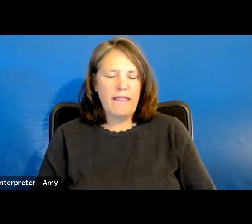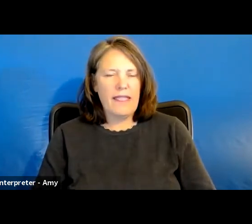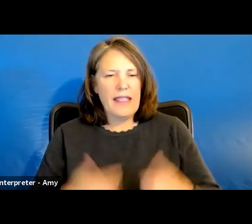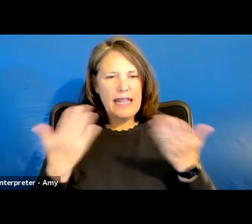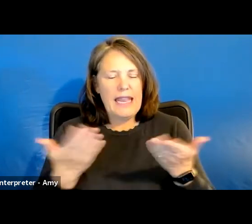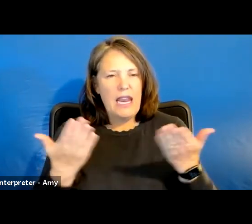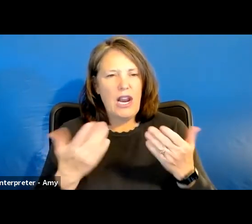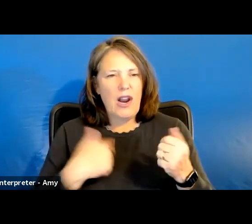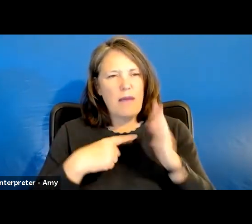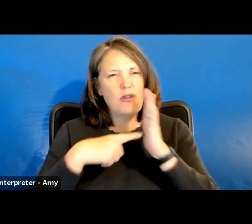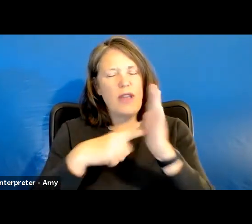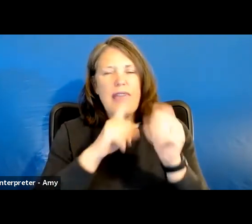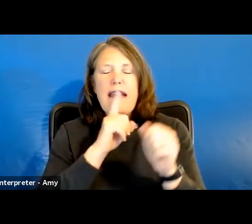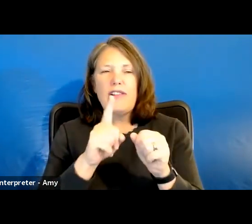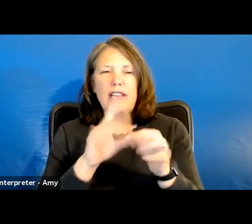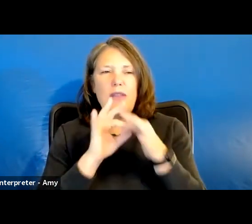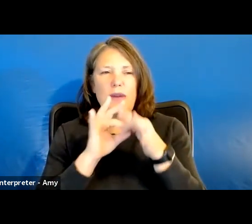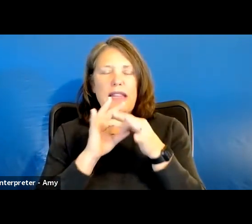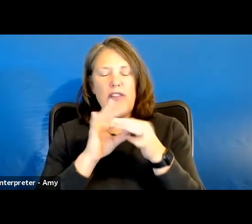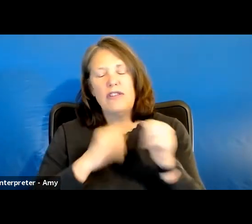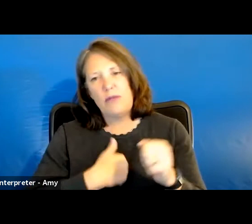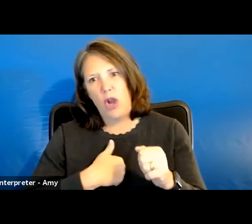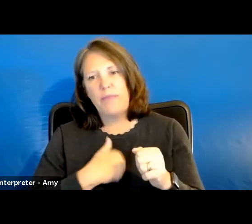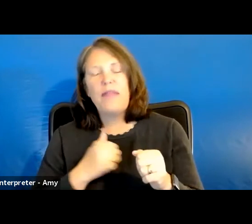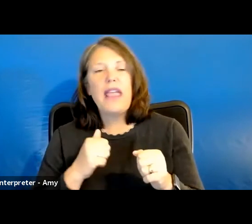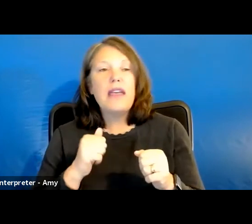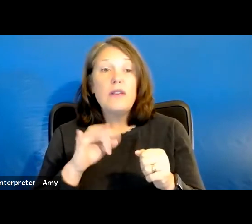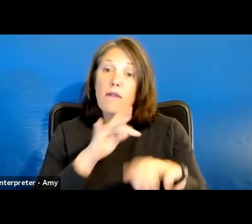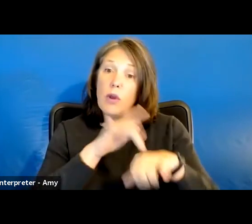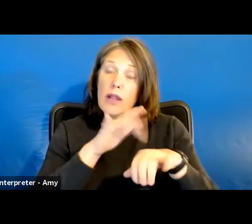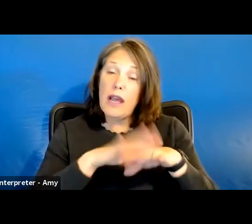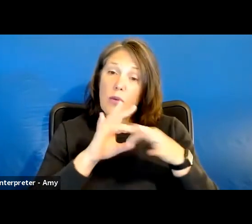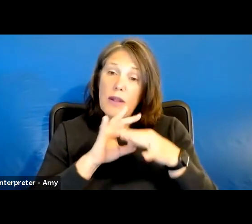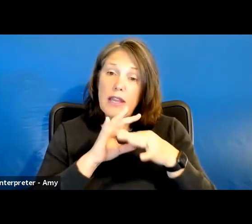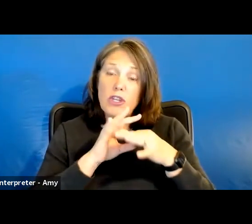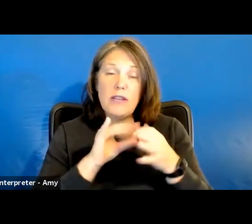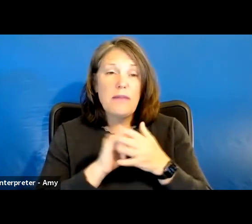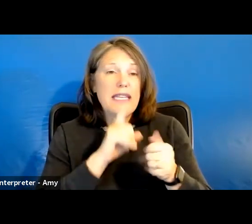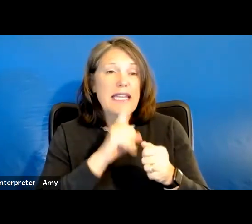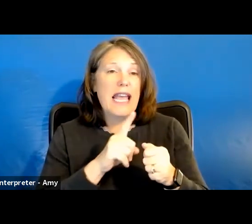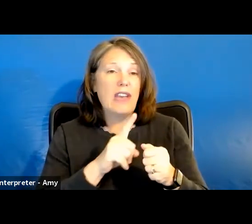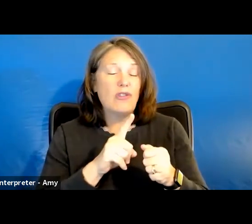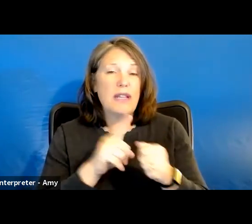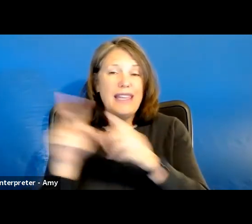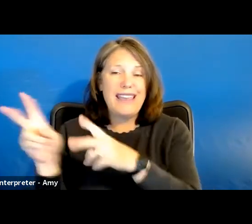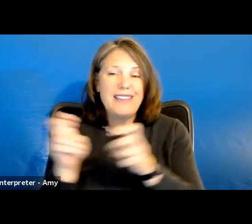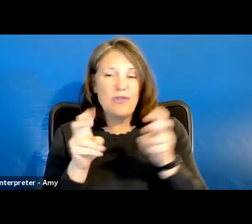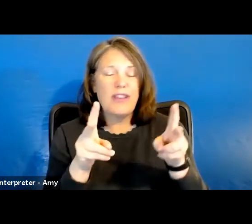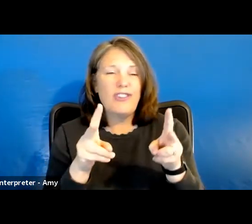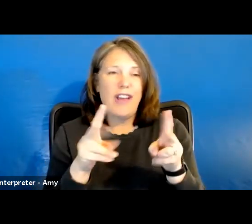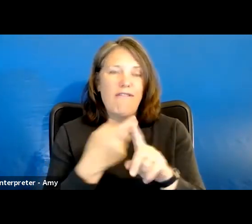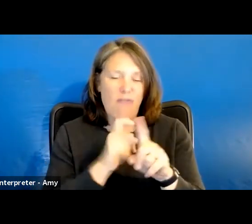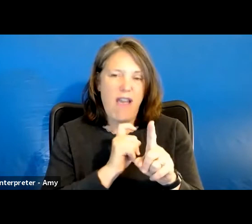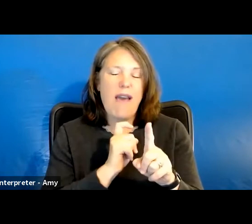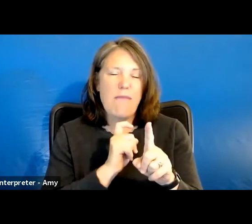I'm showing you actually the relationship session, sorry. So if you clicked on relationships, this is actually a screenshot from the website of